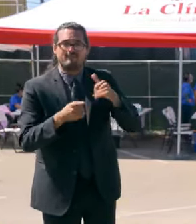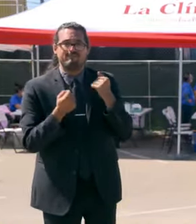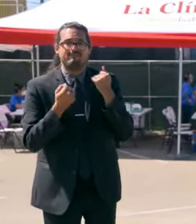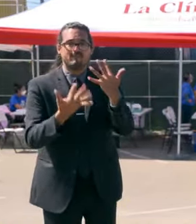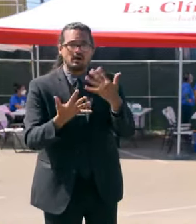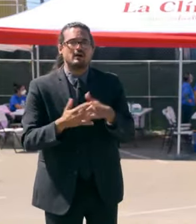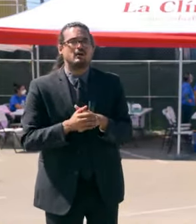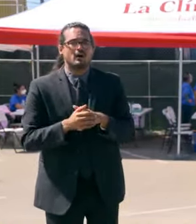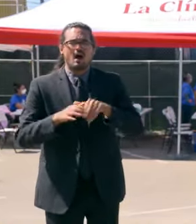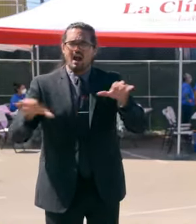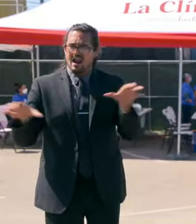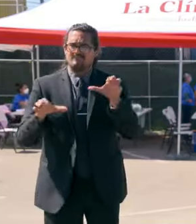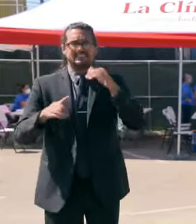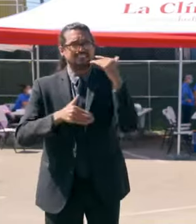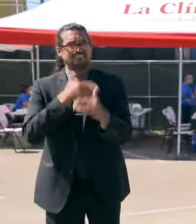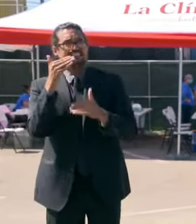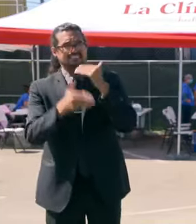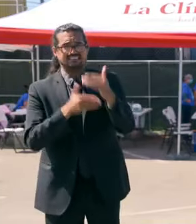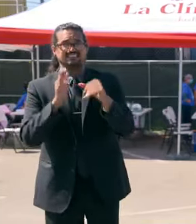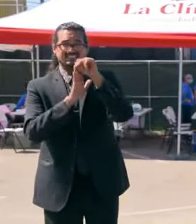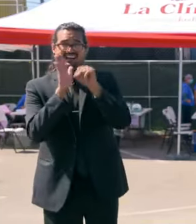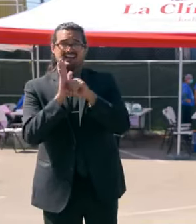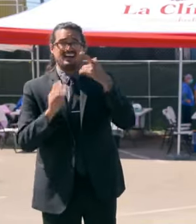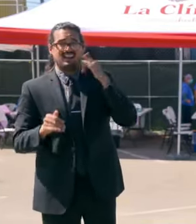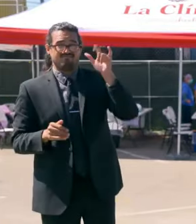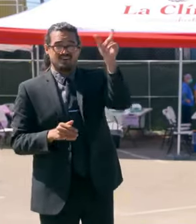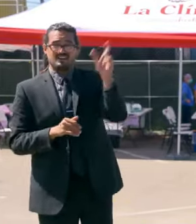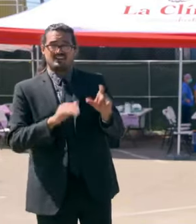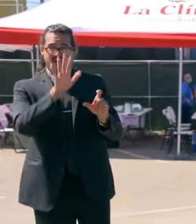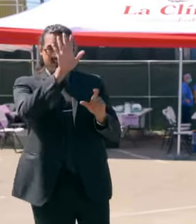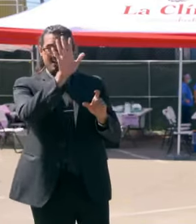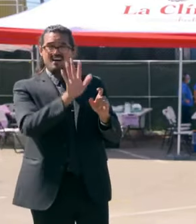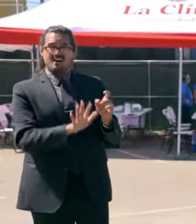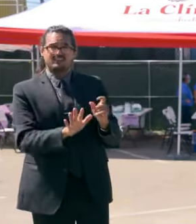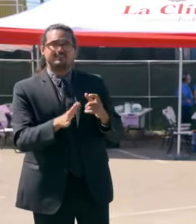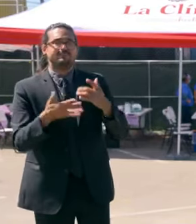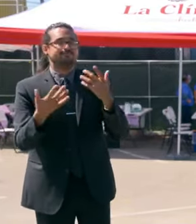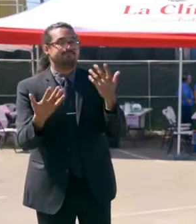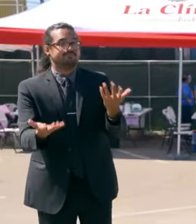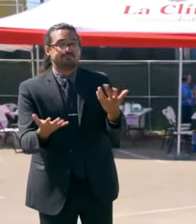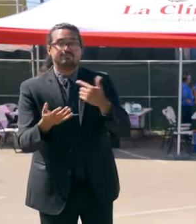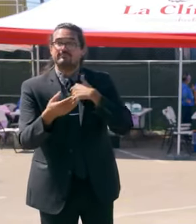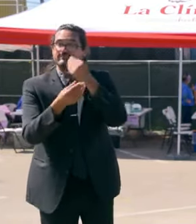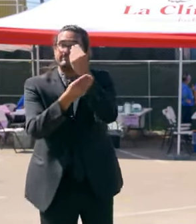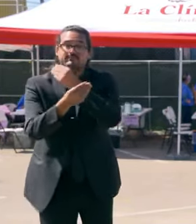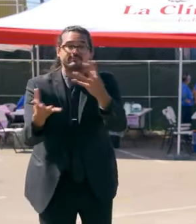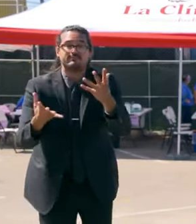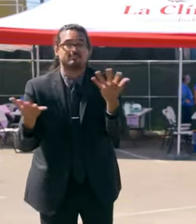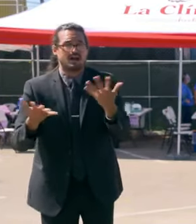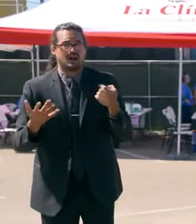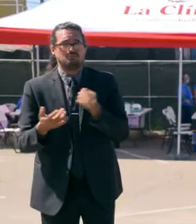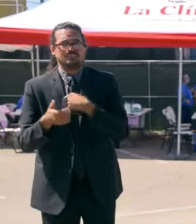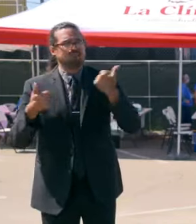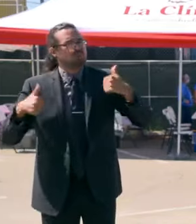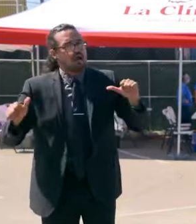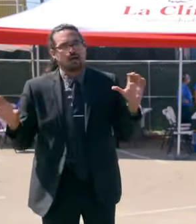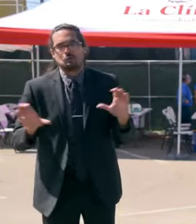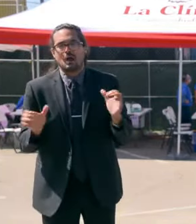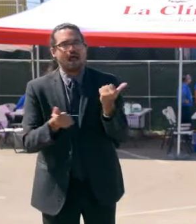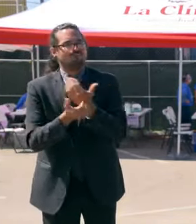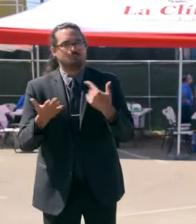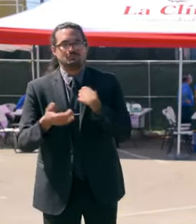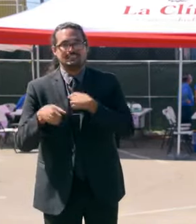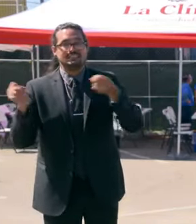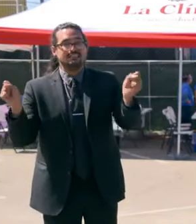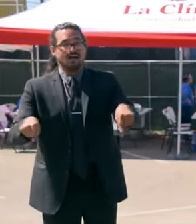fires across the state. So all I can say is we're doing everything in our power to have your back. That said, I was up there at Grizzly Flats.